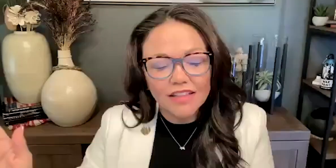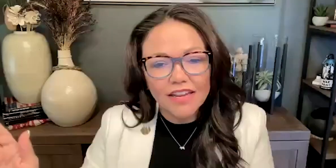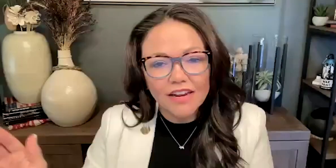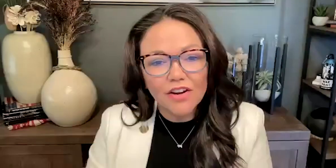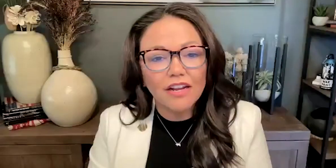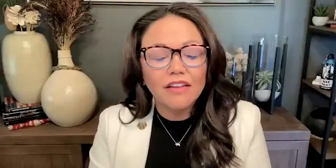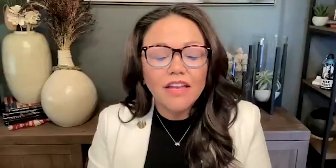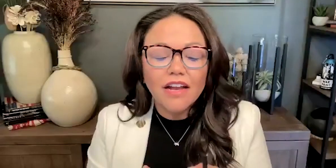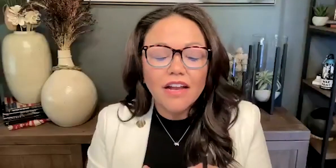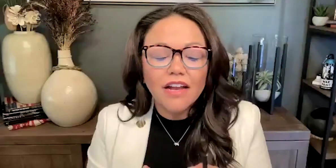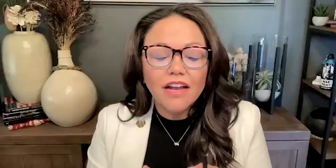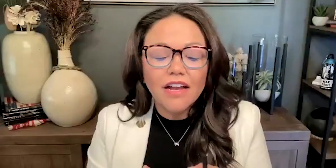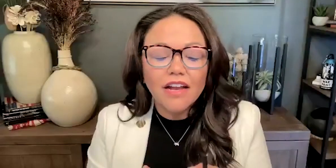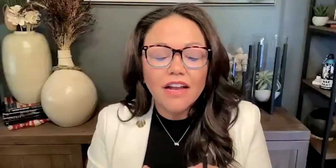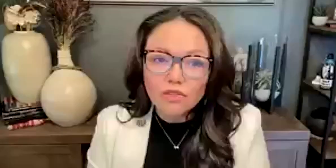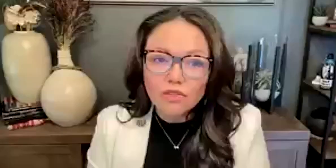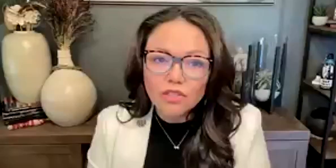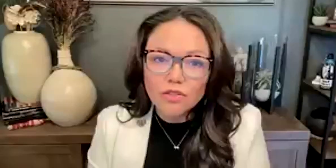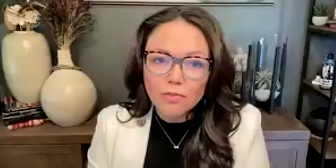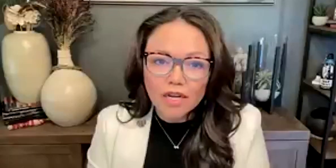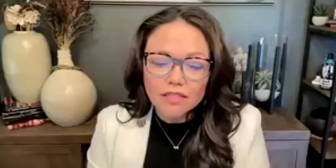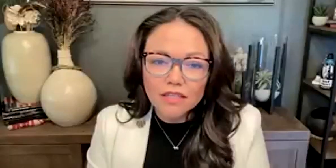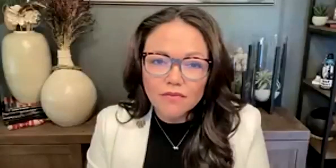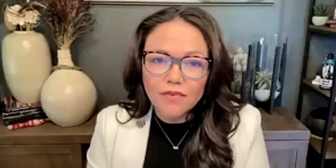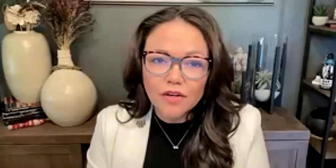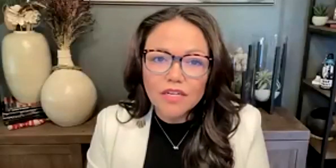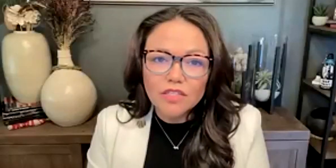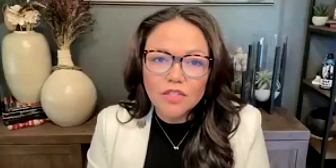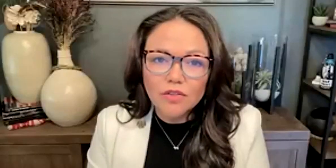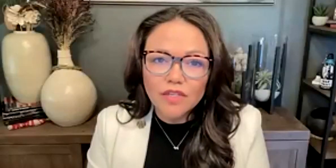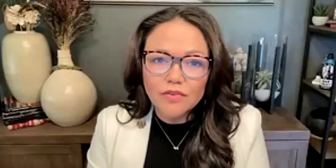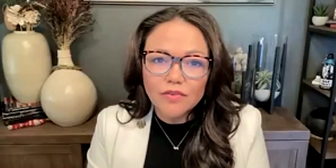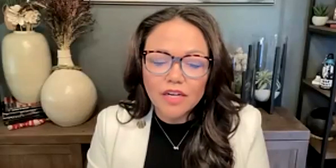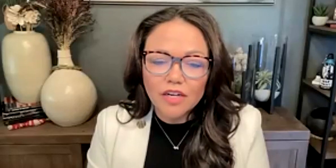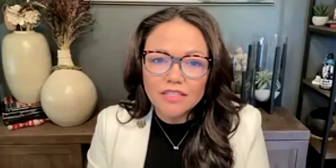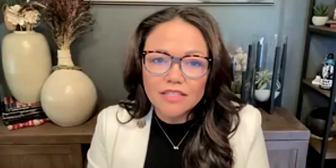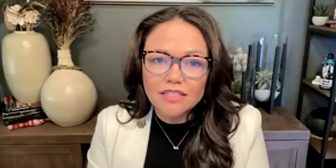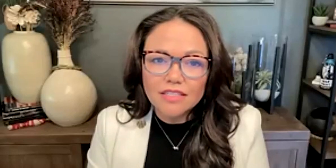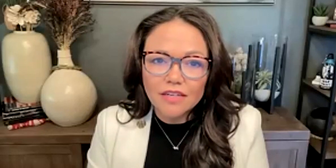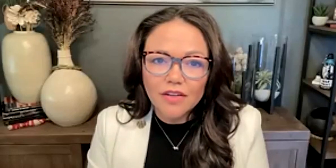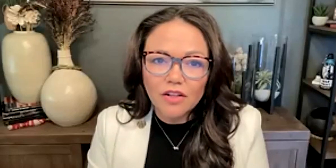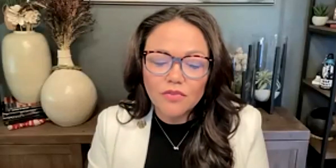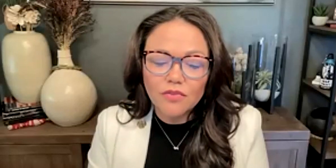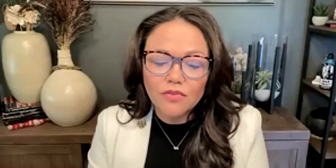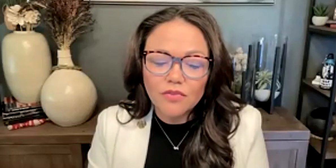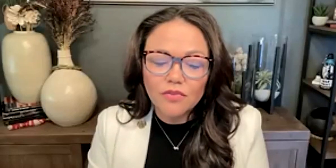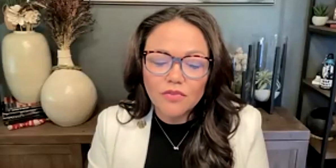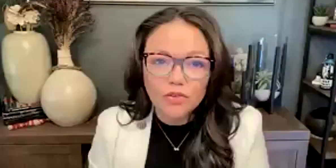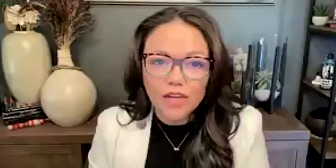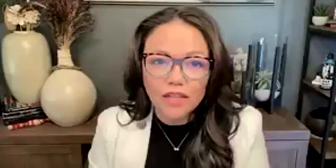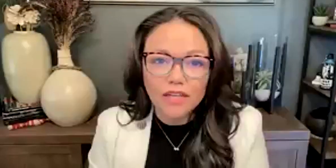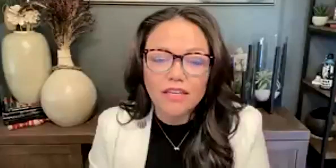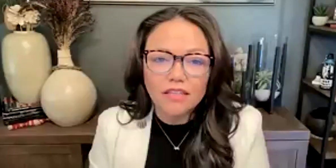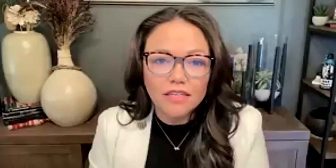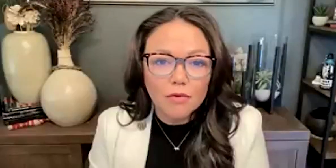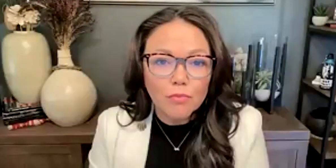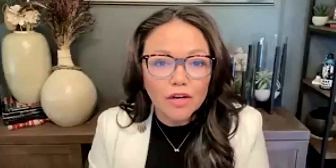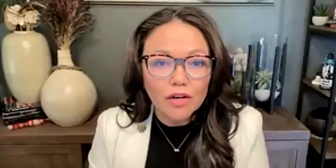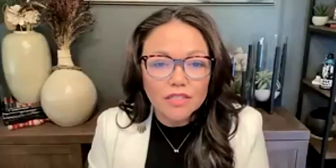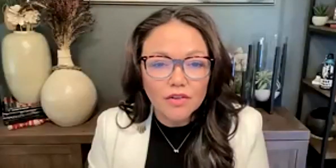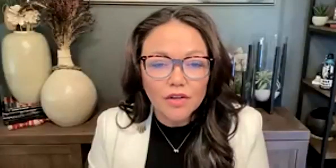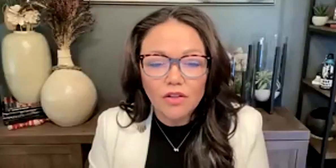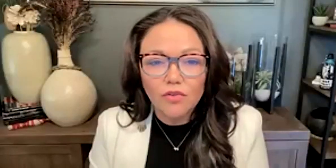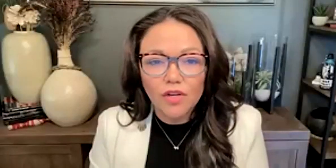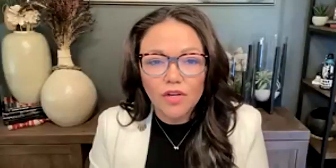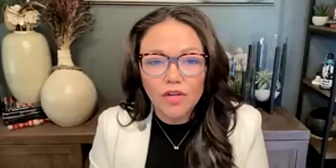the L.A. area, and we can also look to those pockets of very conservative areas in the state of California, like the Central Valley, the Inland Empire,